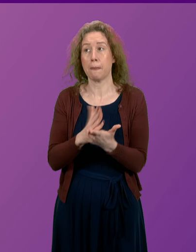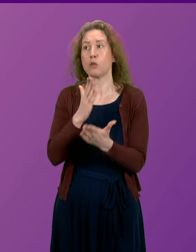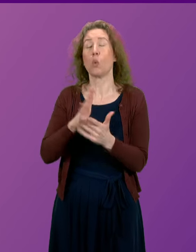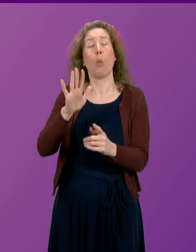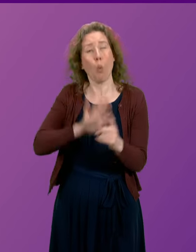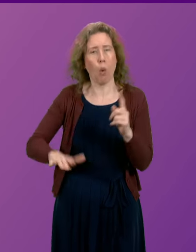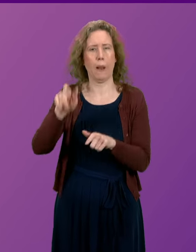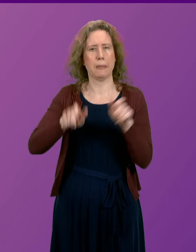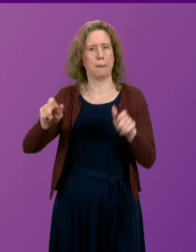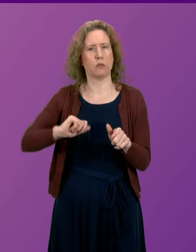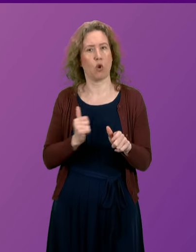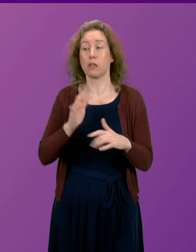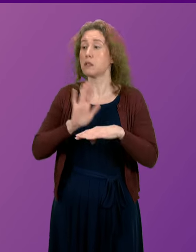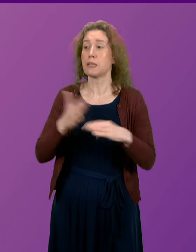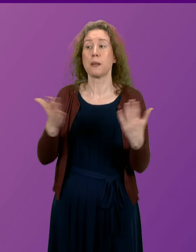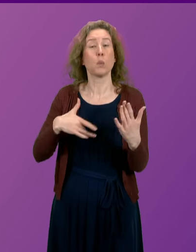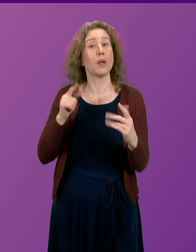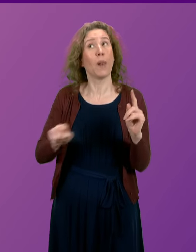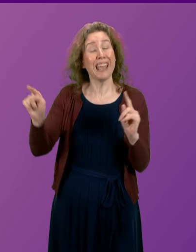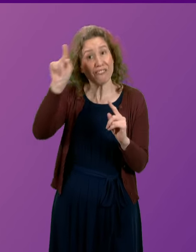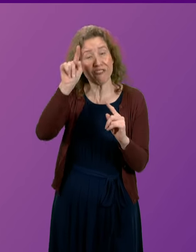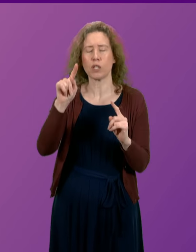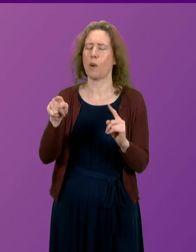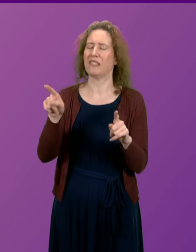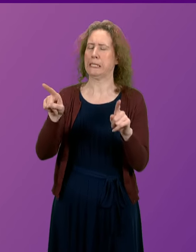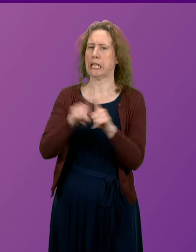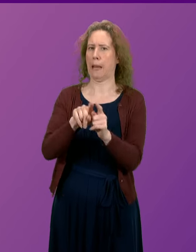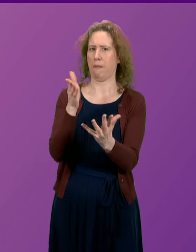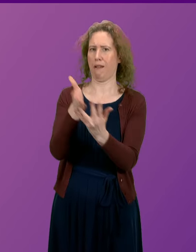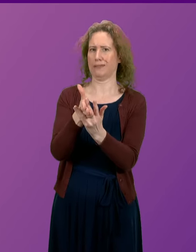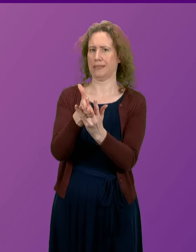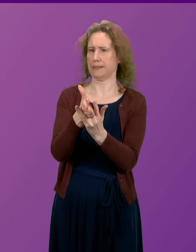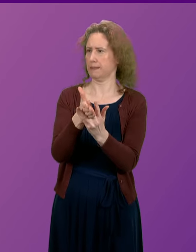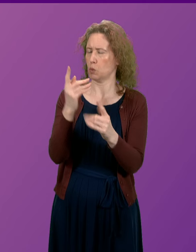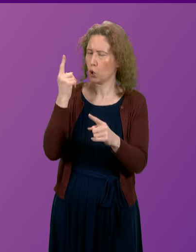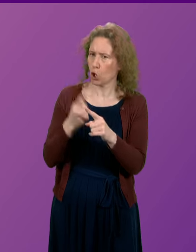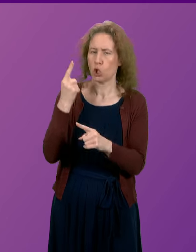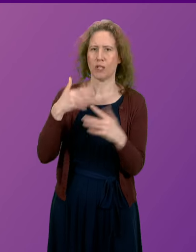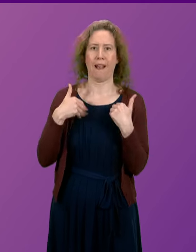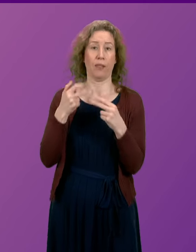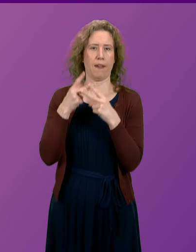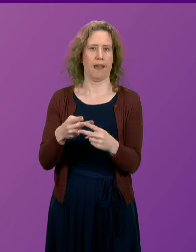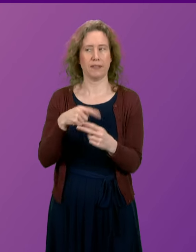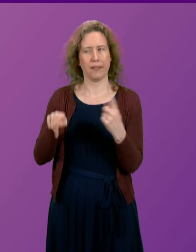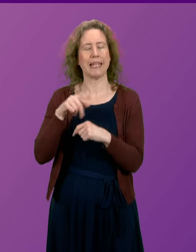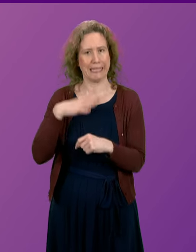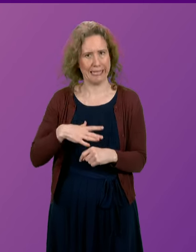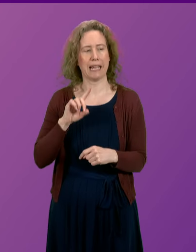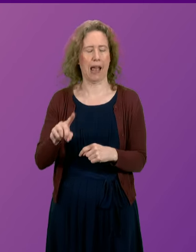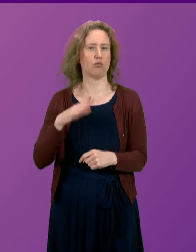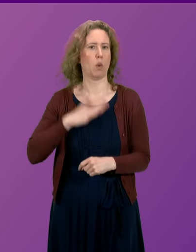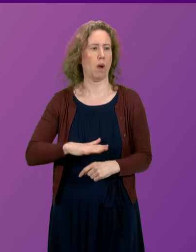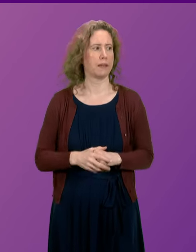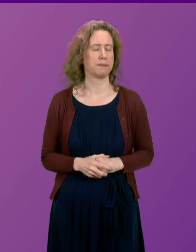Scotland, regardless of where they live, has the same access to the urgent health care they need and require?